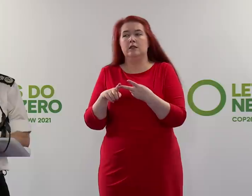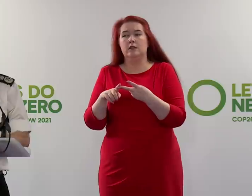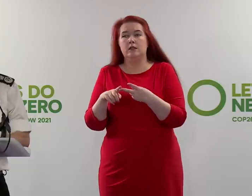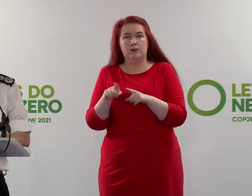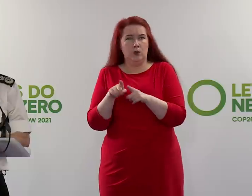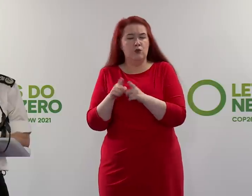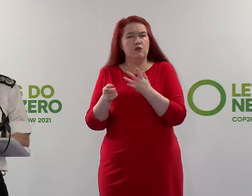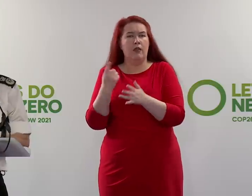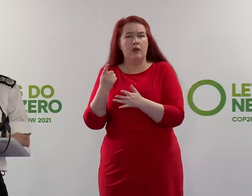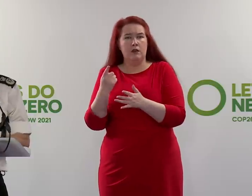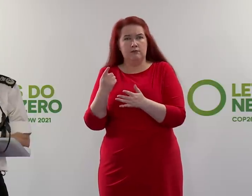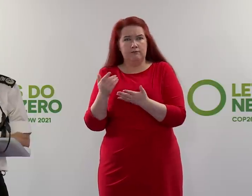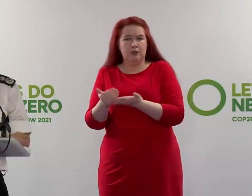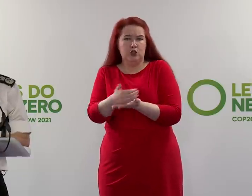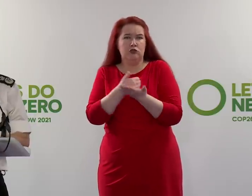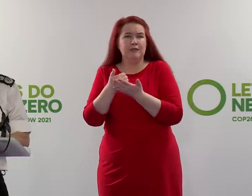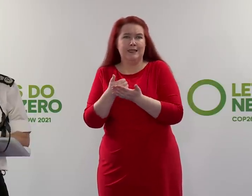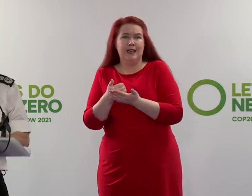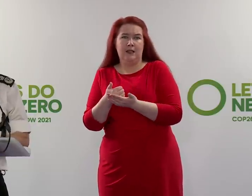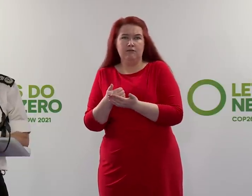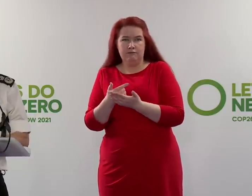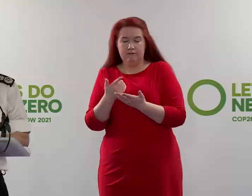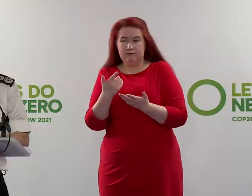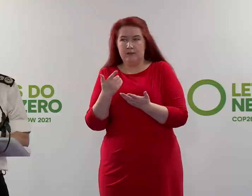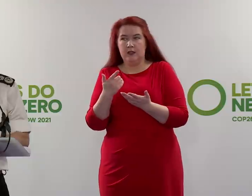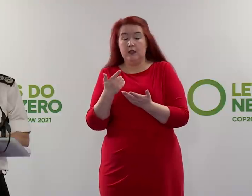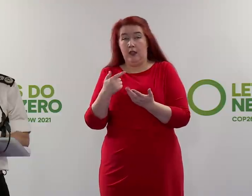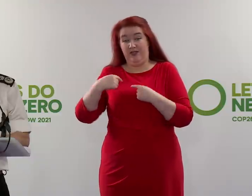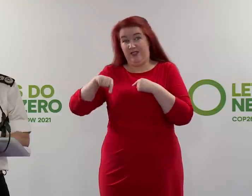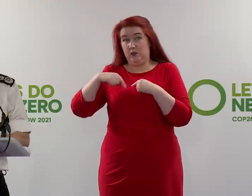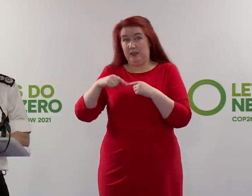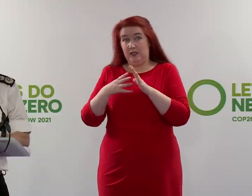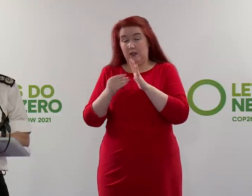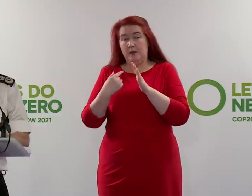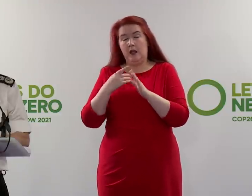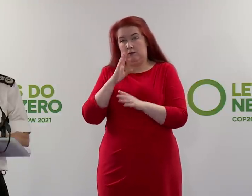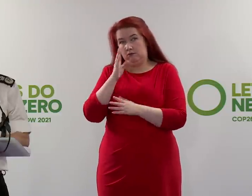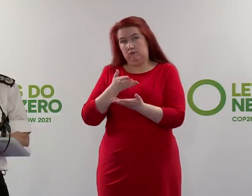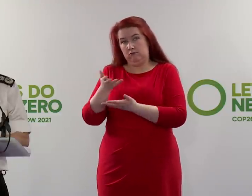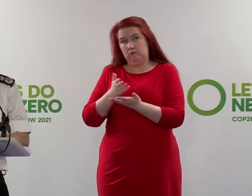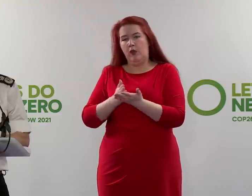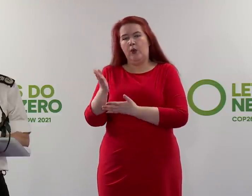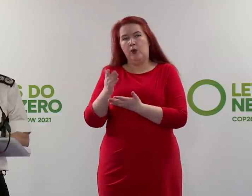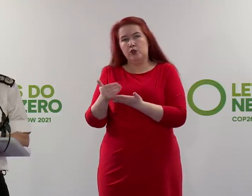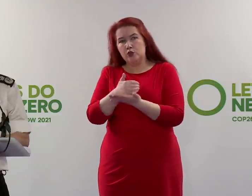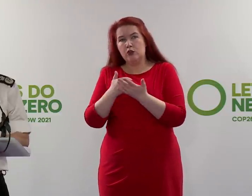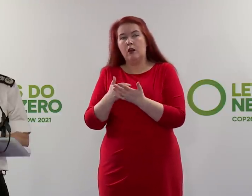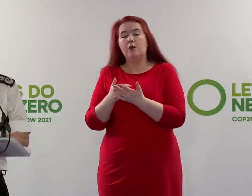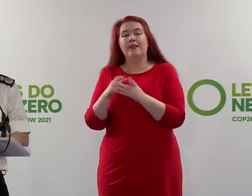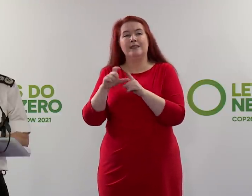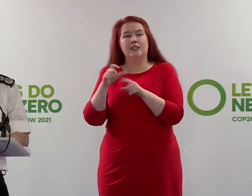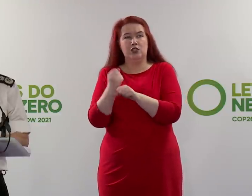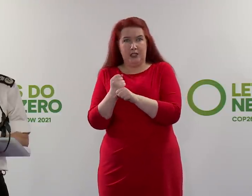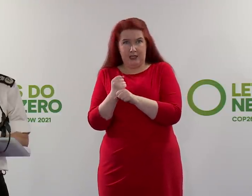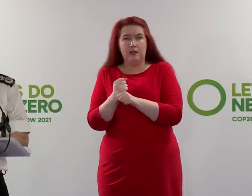security agencies. Only this week I spoke directly through Secure Means with the Director General